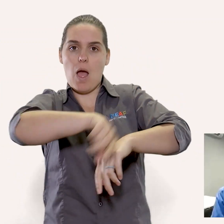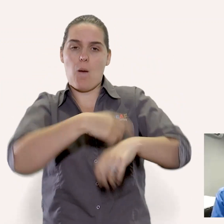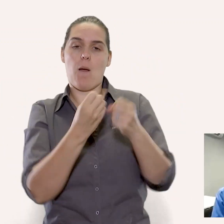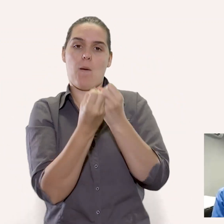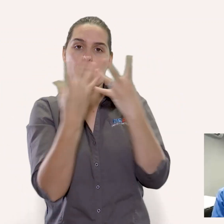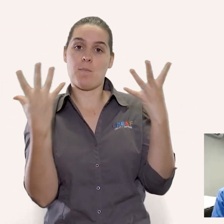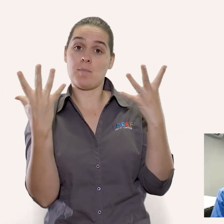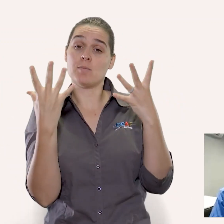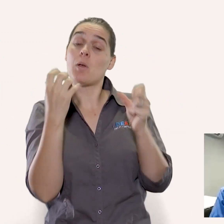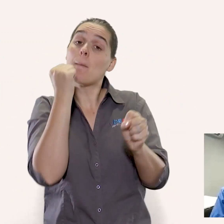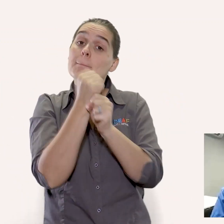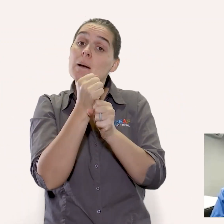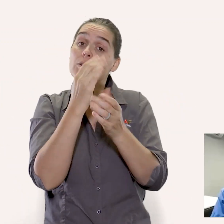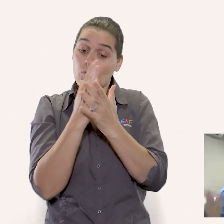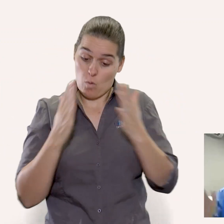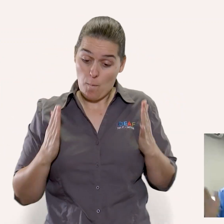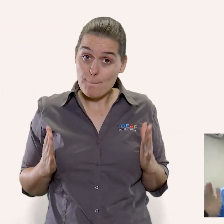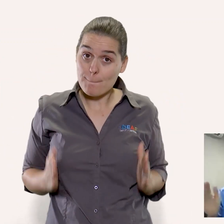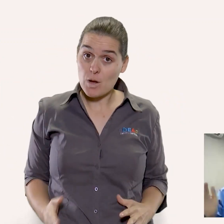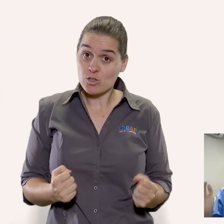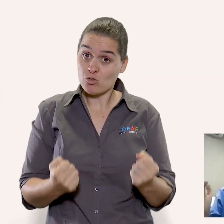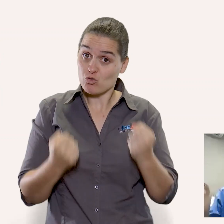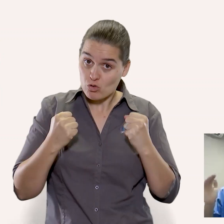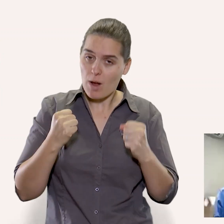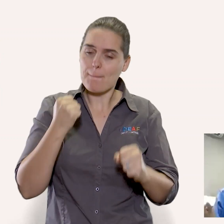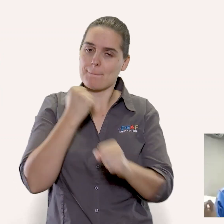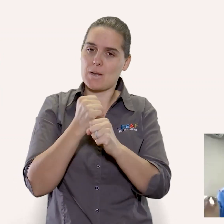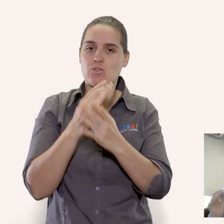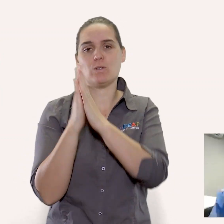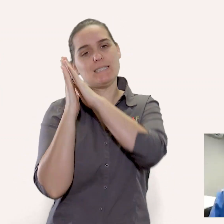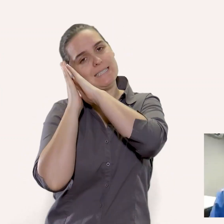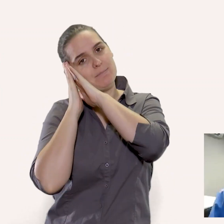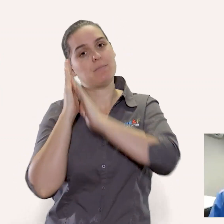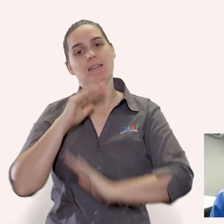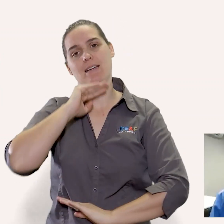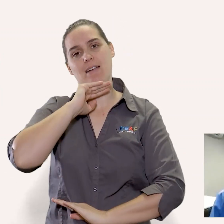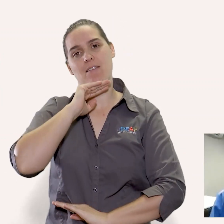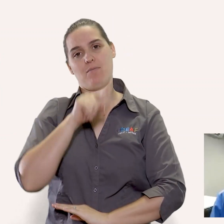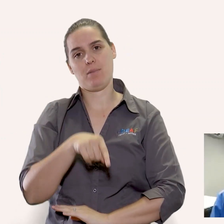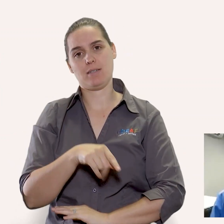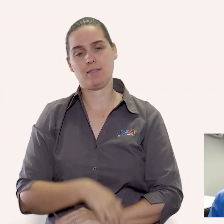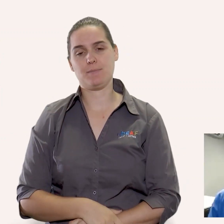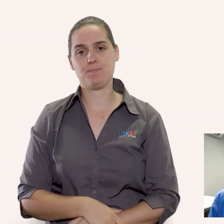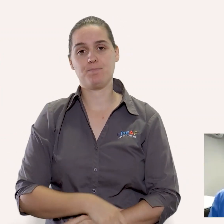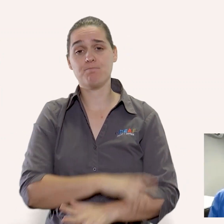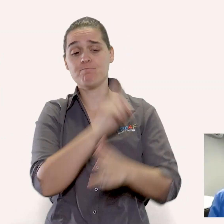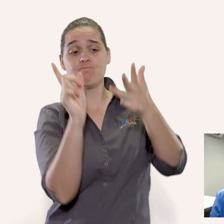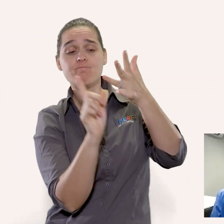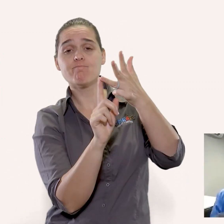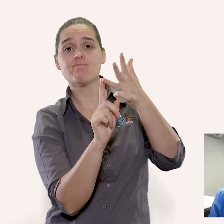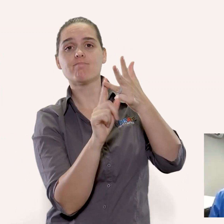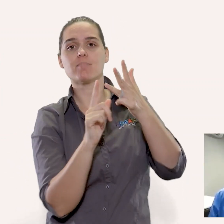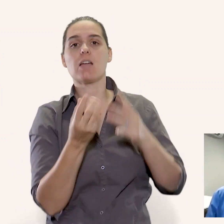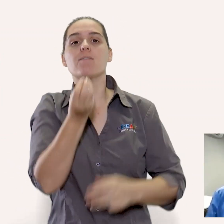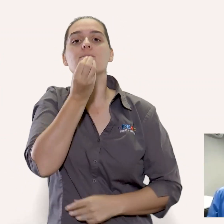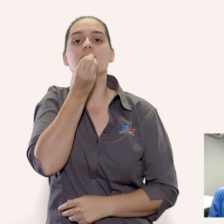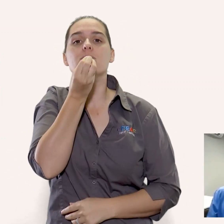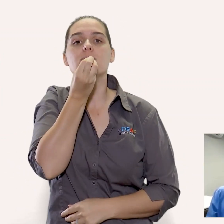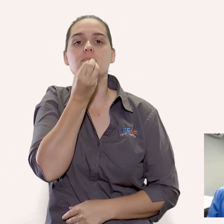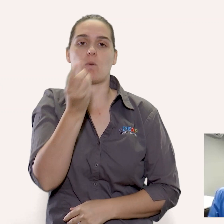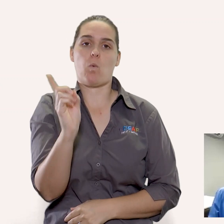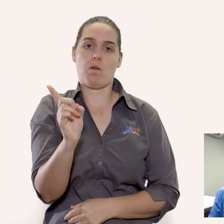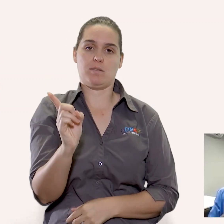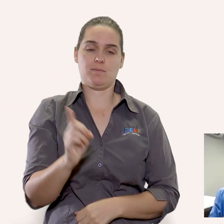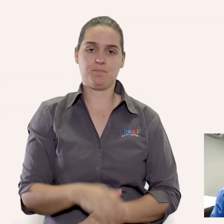but it's very important from an immune system perspective that you sleep enough okay let's move on to diet